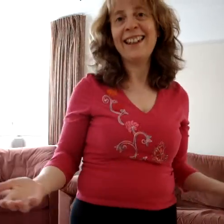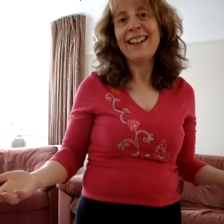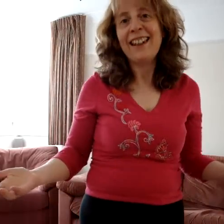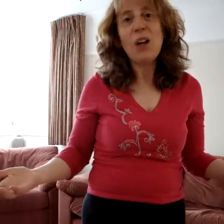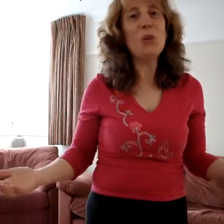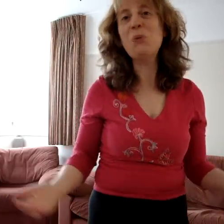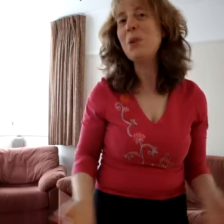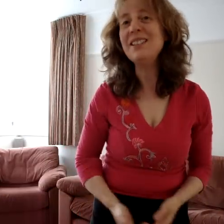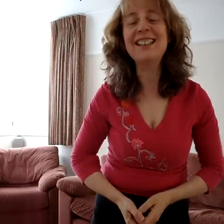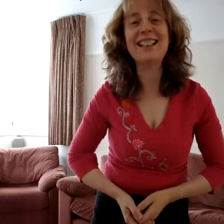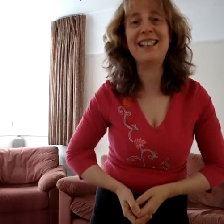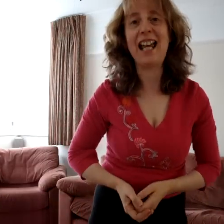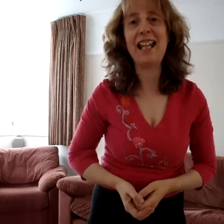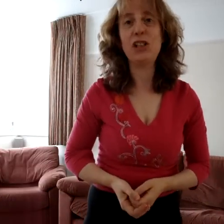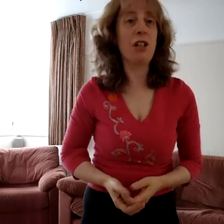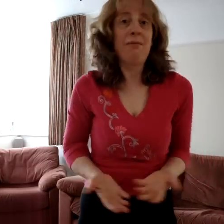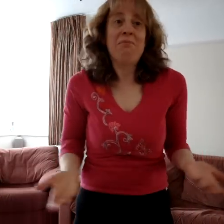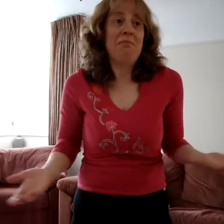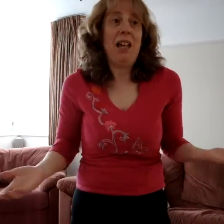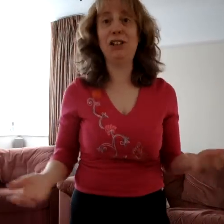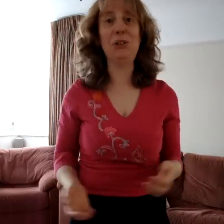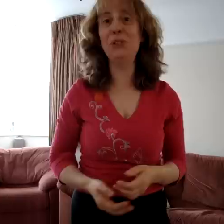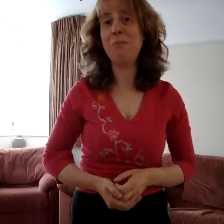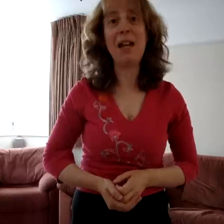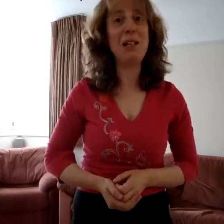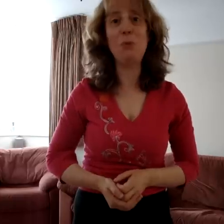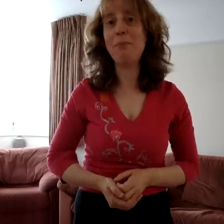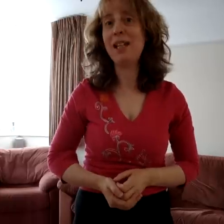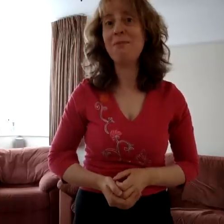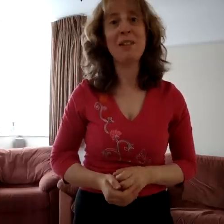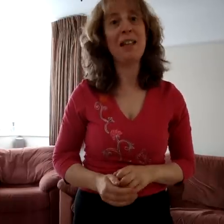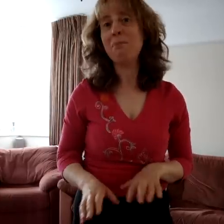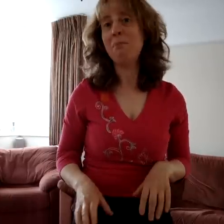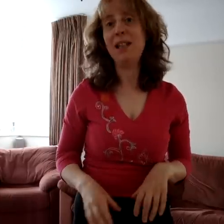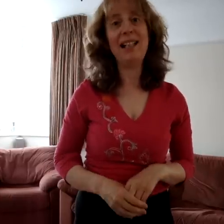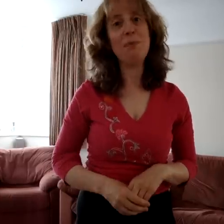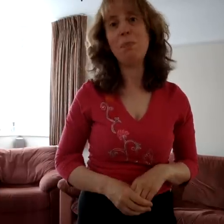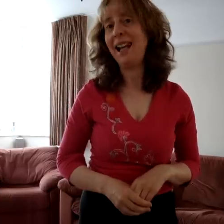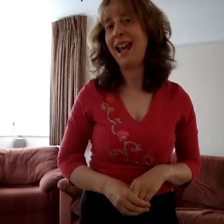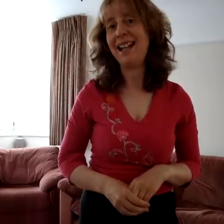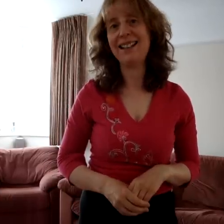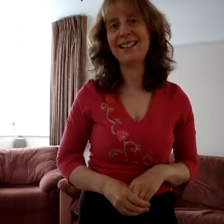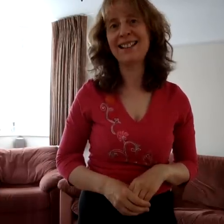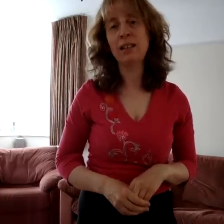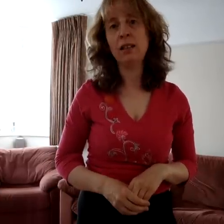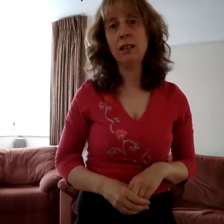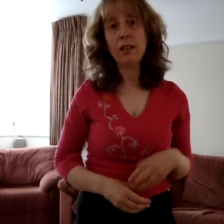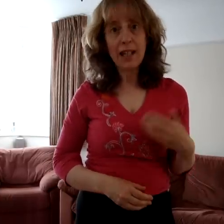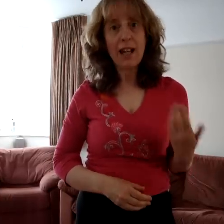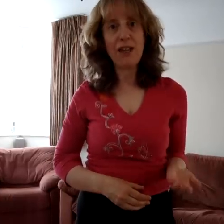All the world's a stage and all the men and women merely players. They have